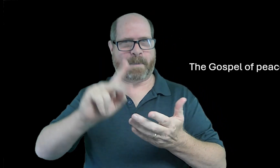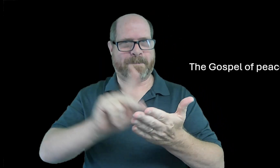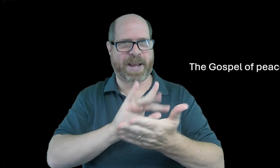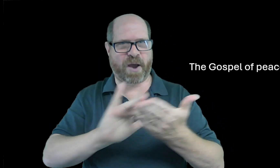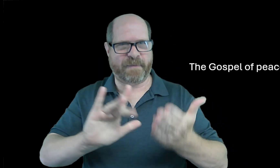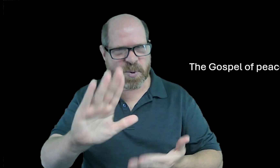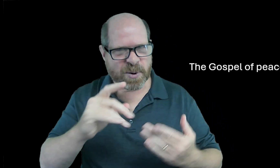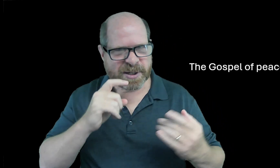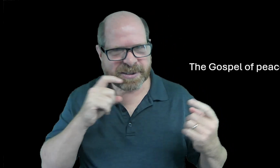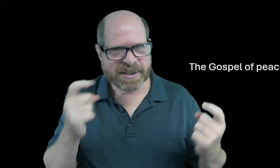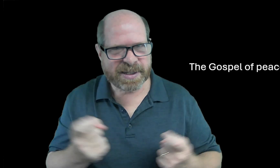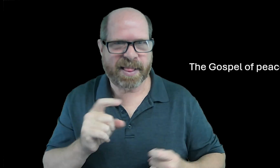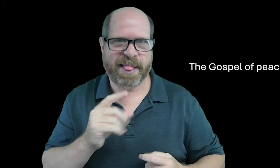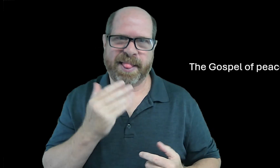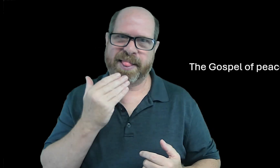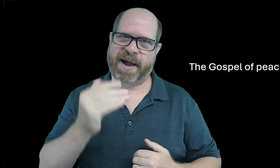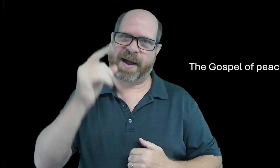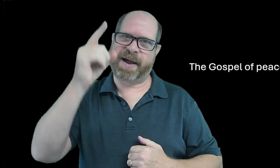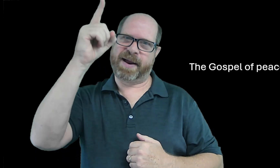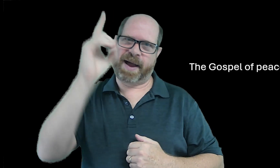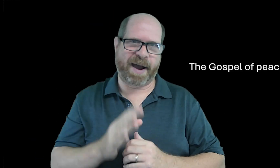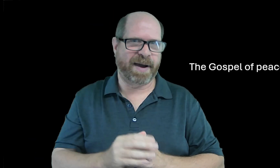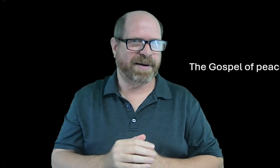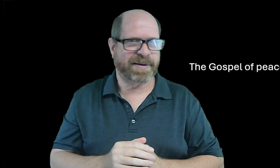he was willing to pay off your debt or sin